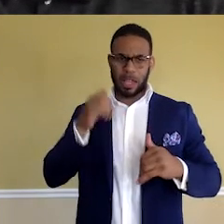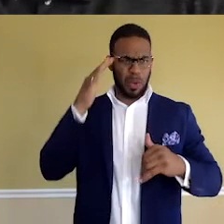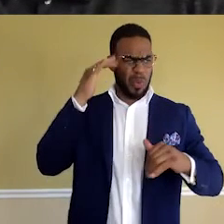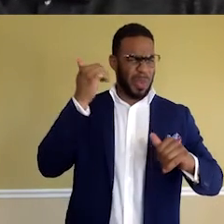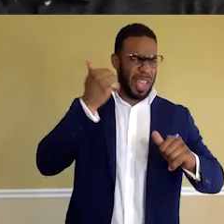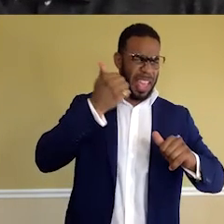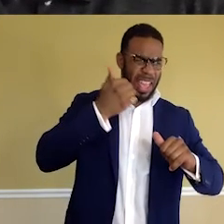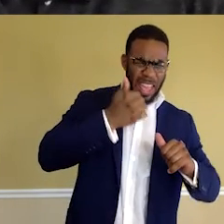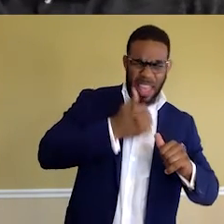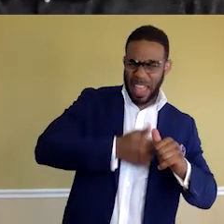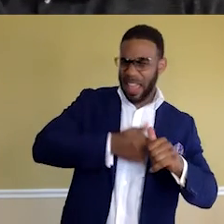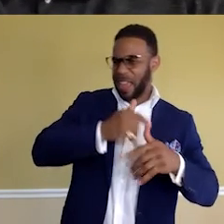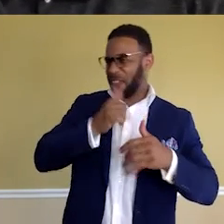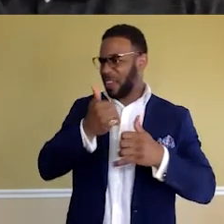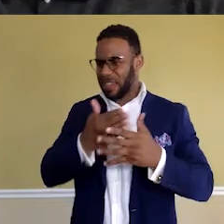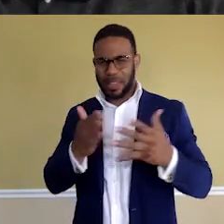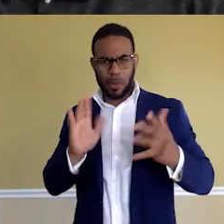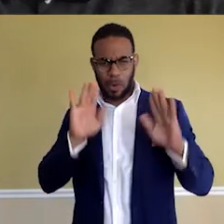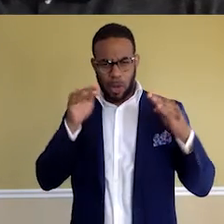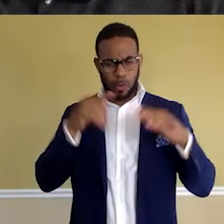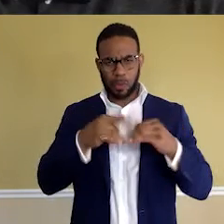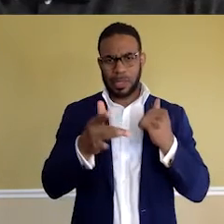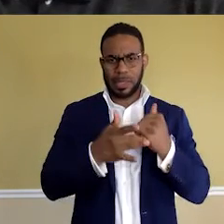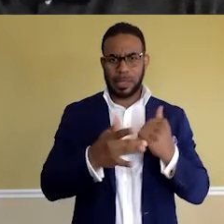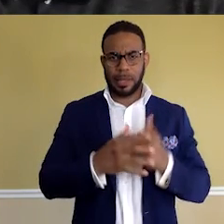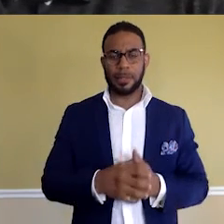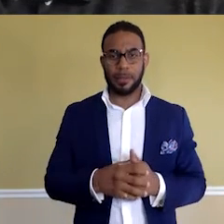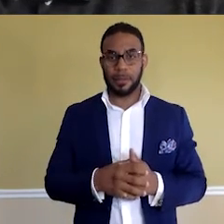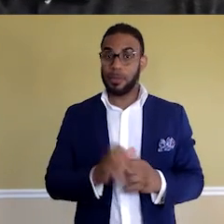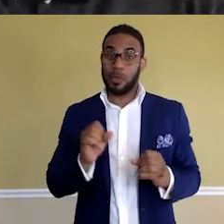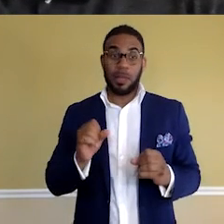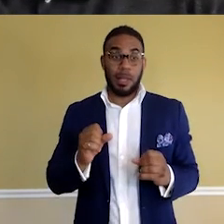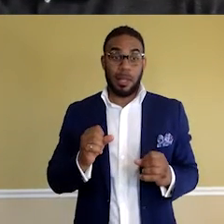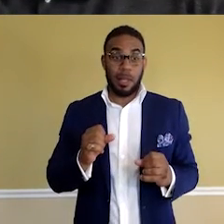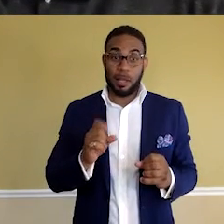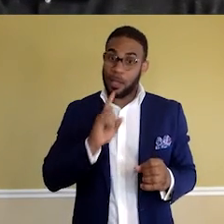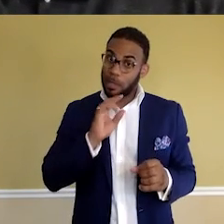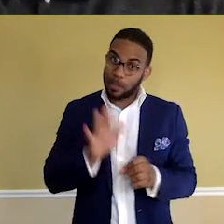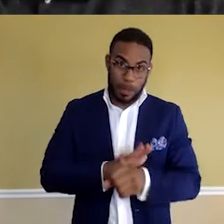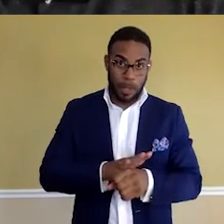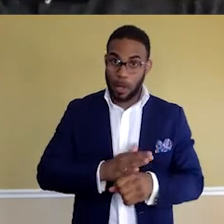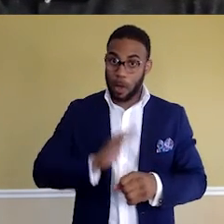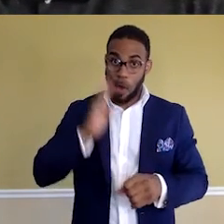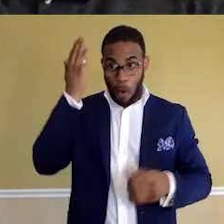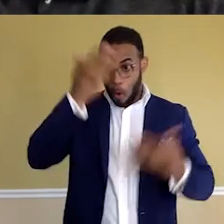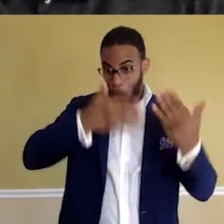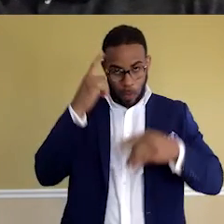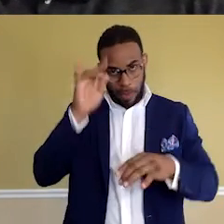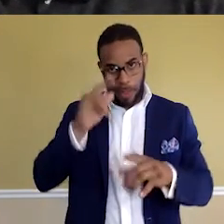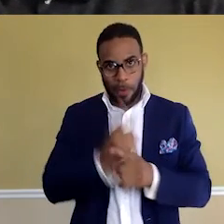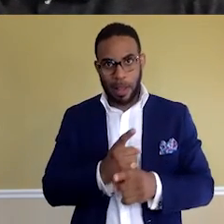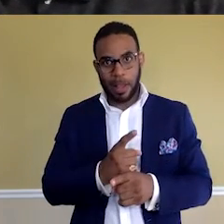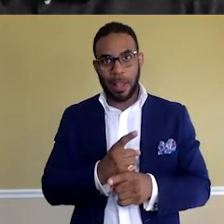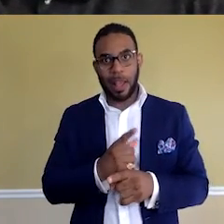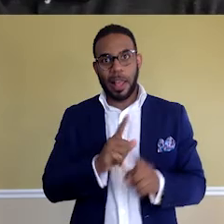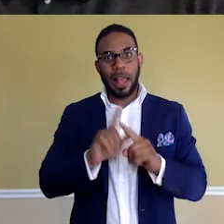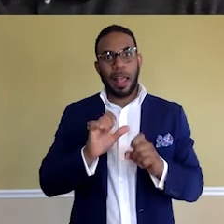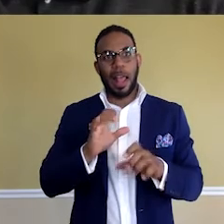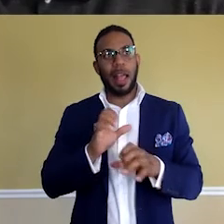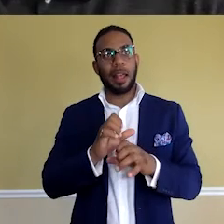and anything when it comes to technology. So I completely overthought that, right? And so as I got to get, you know, I got